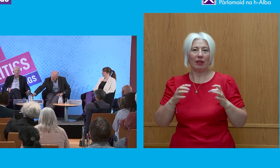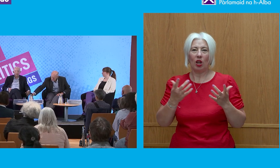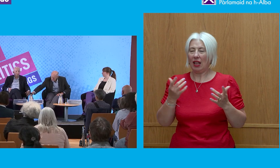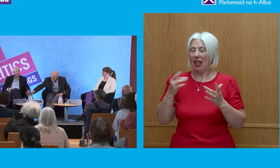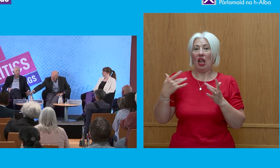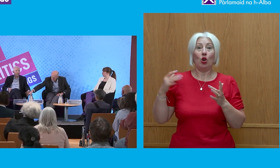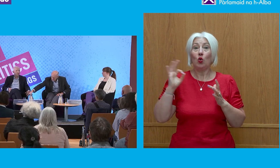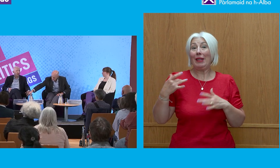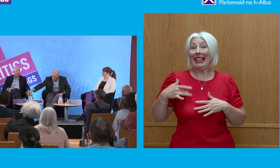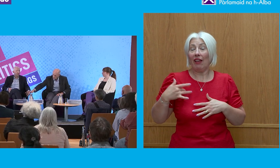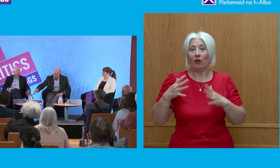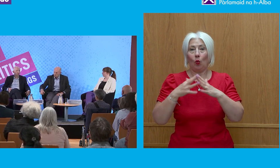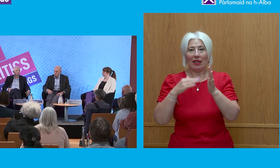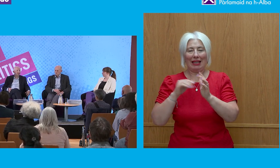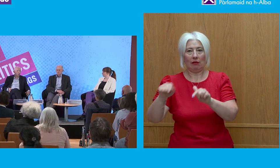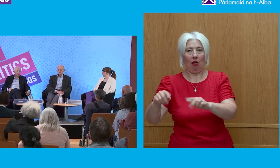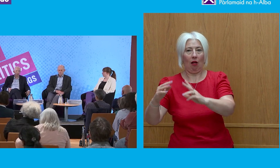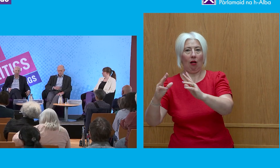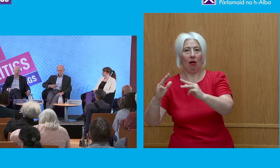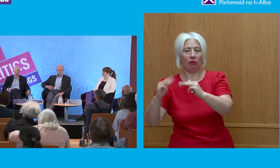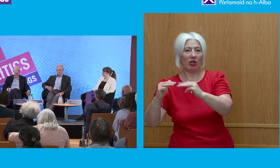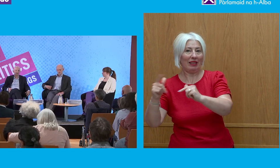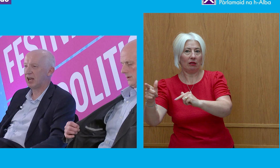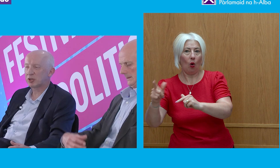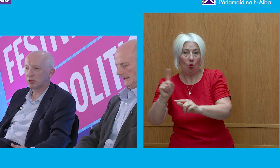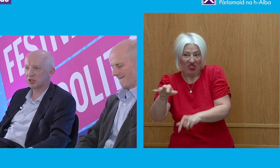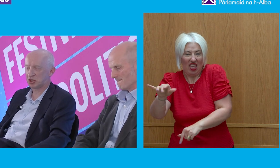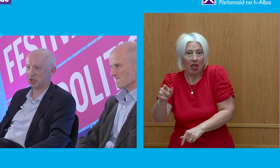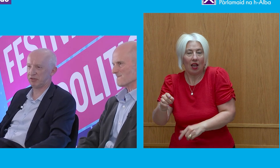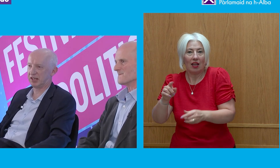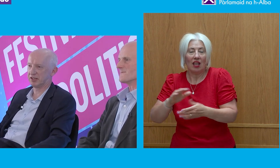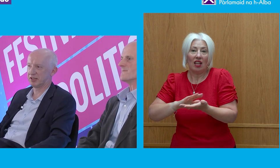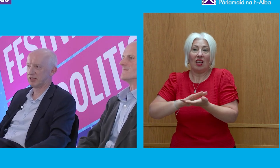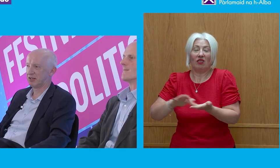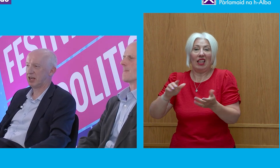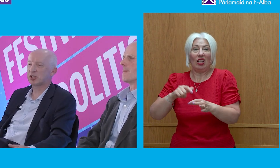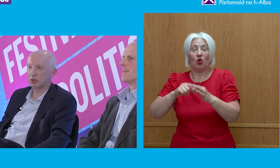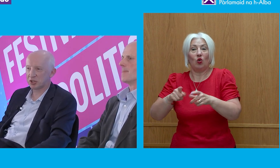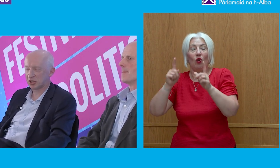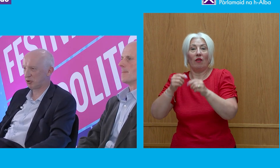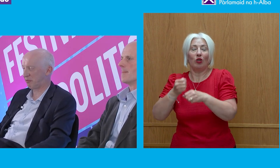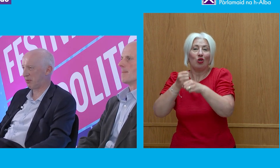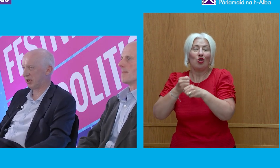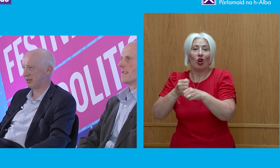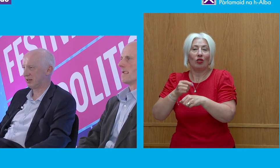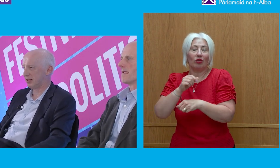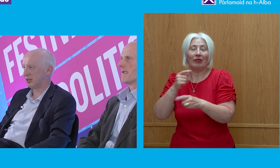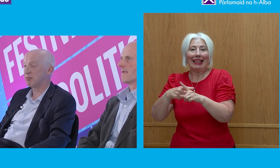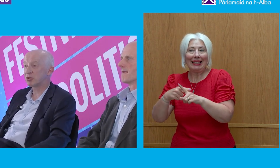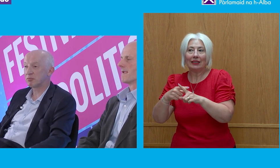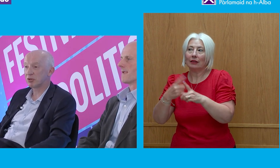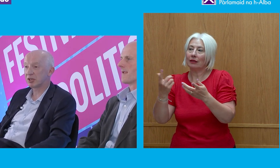Nobody lives in Westminster do they? What's in Westminster? Headquarters of the Church of England, headquarters of the Royal Family